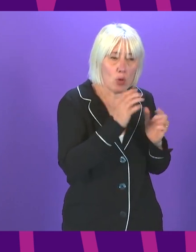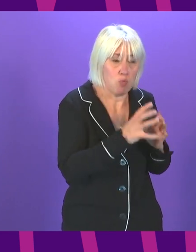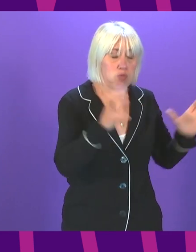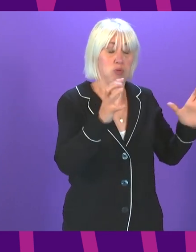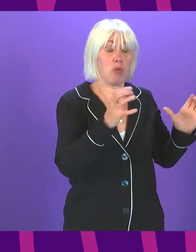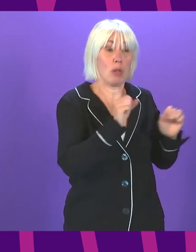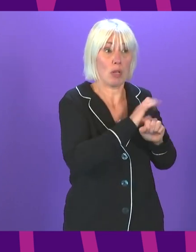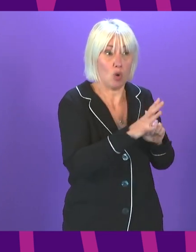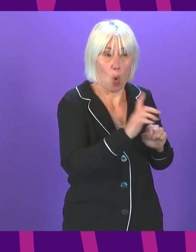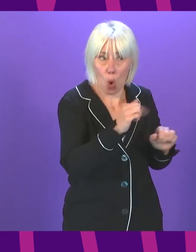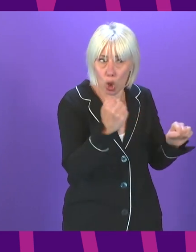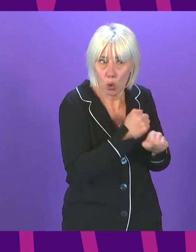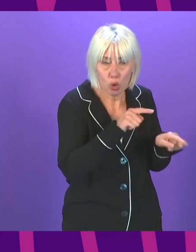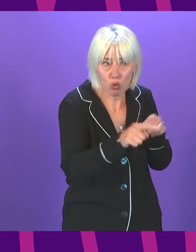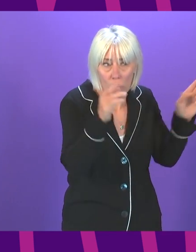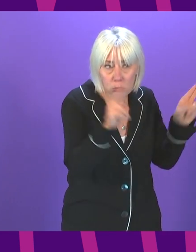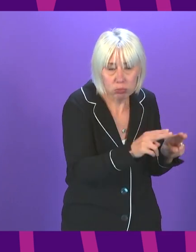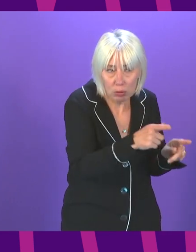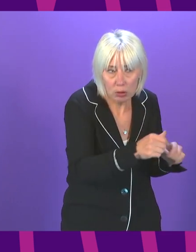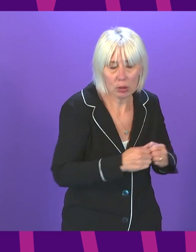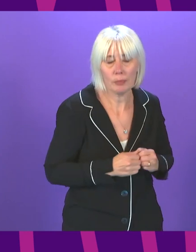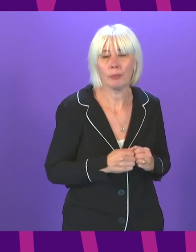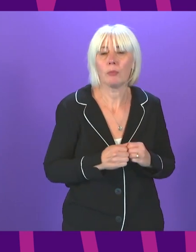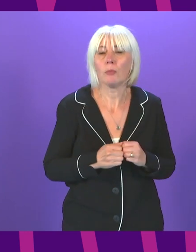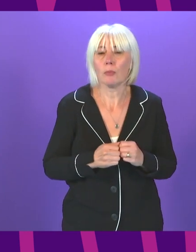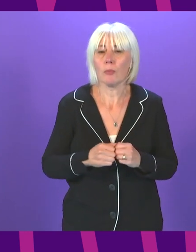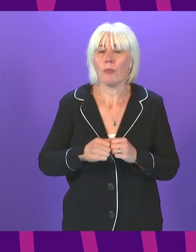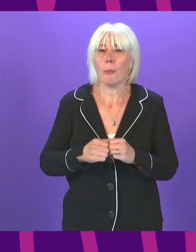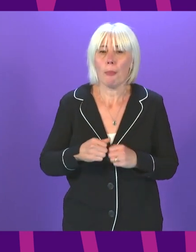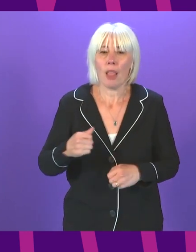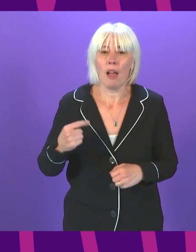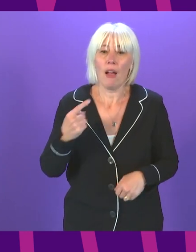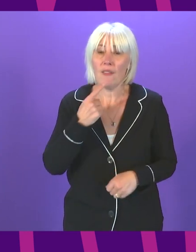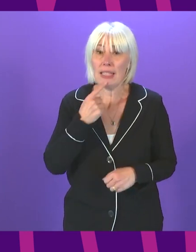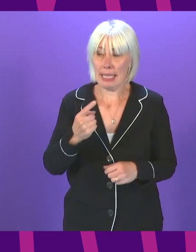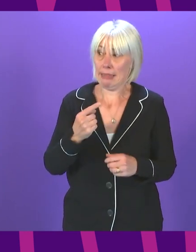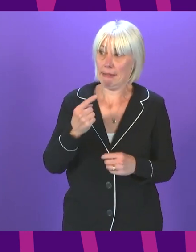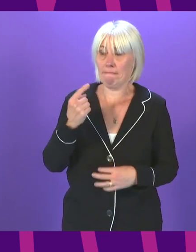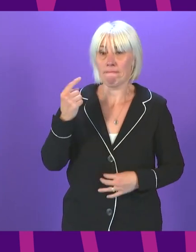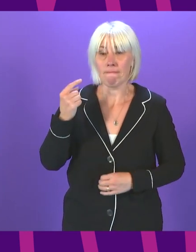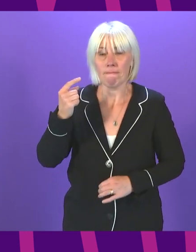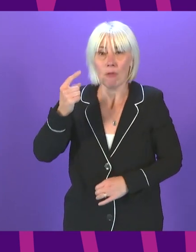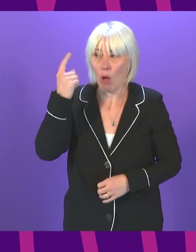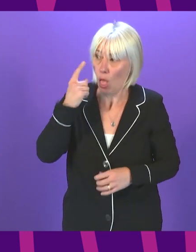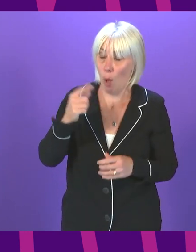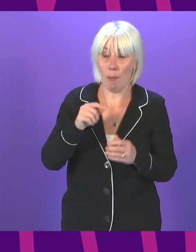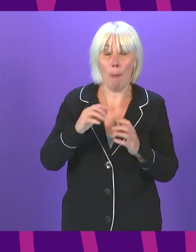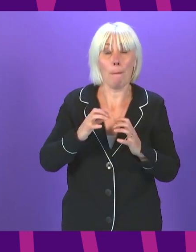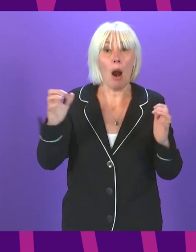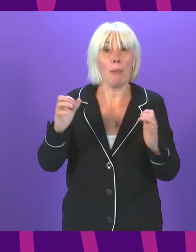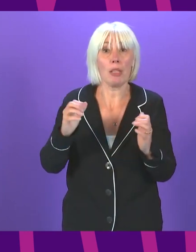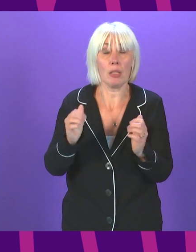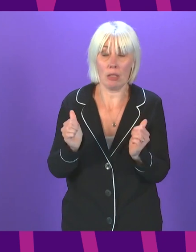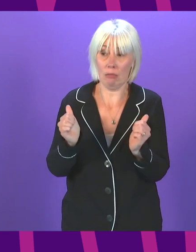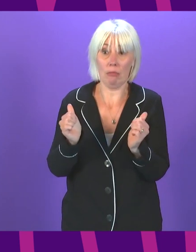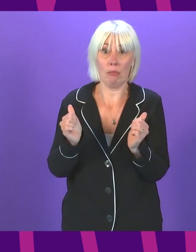cases? First Minister. Well, obviously I've indicated our intentions subject to parliamentary approval on vaccine